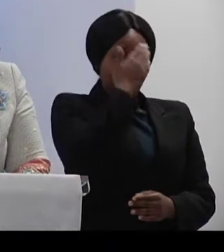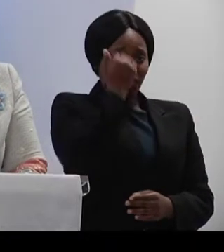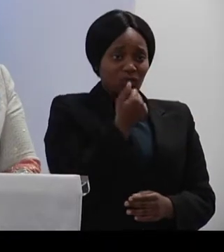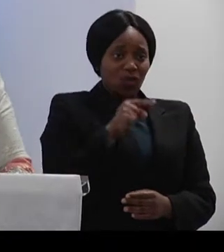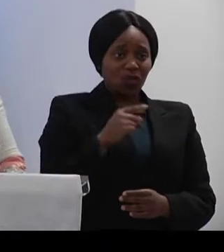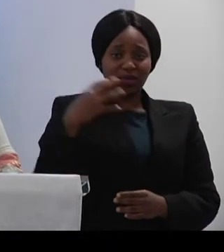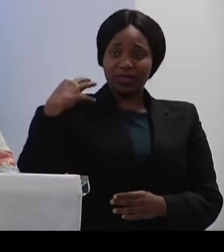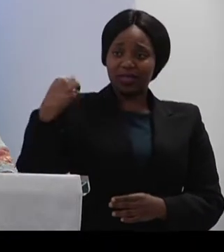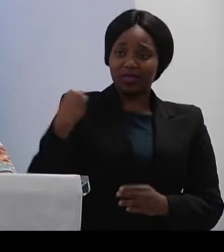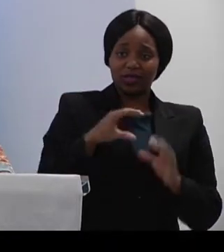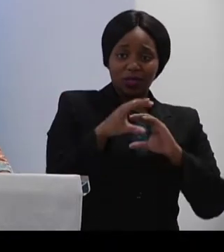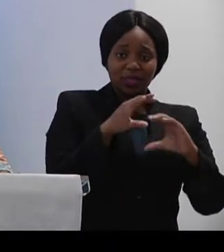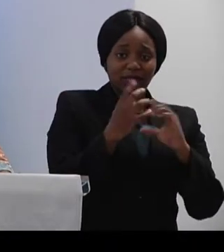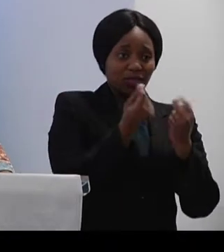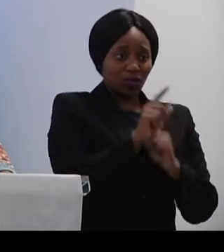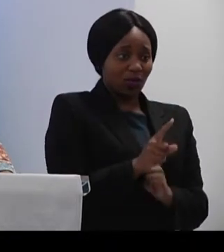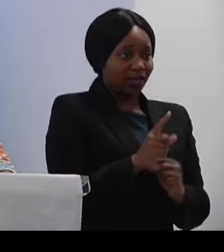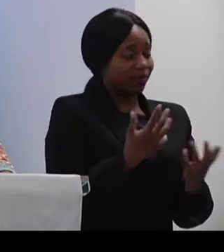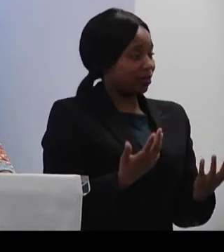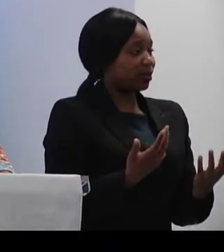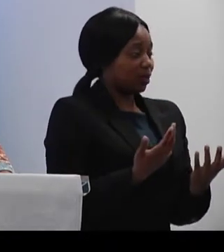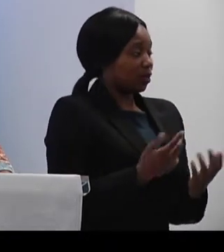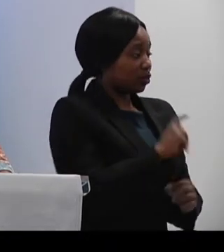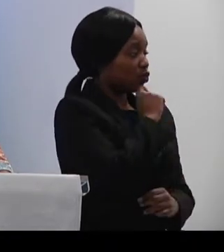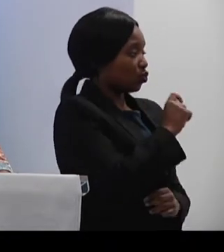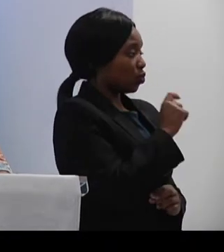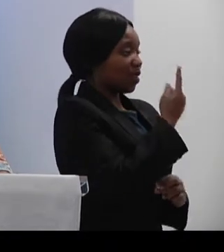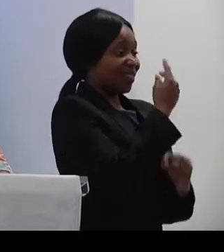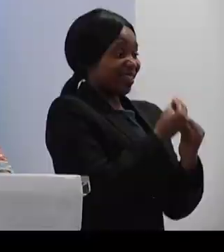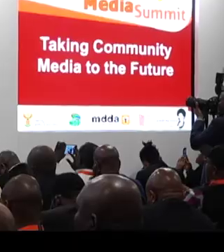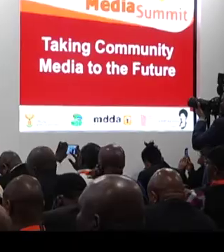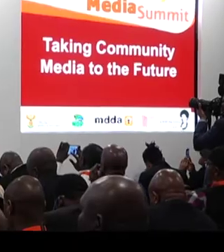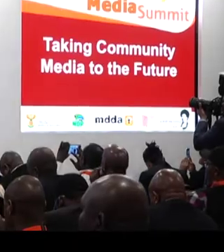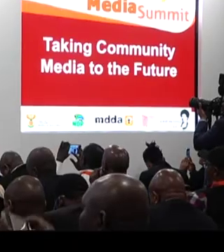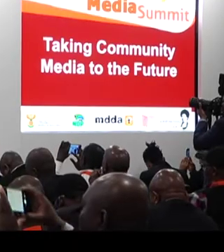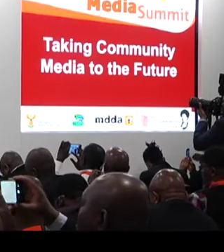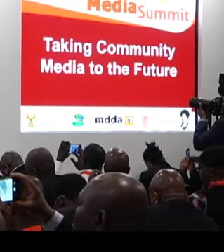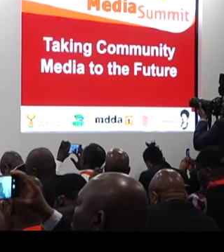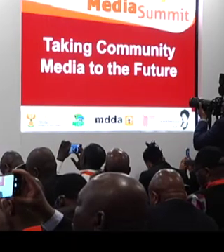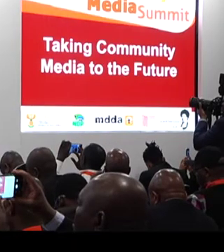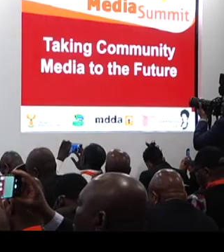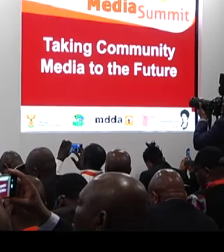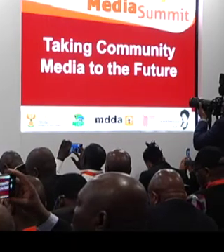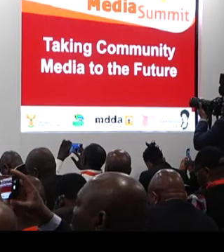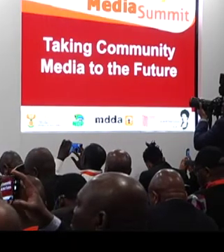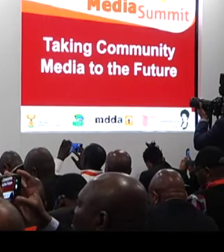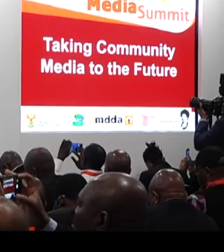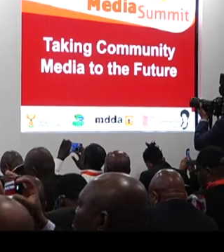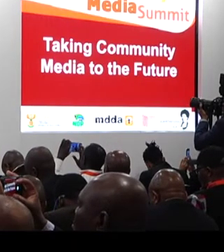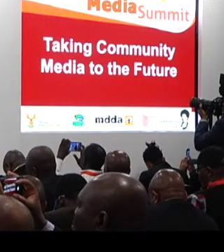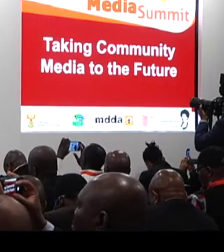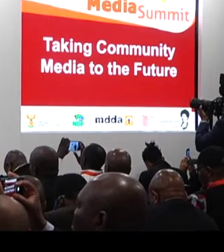of Communication does. And the first thing I had to do was to get through the handover report,